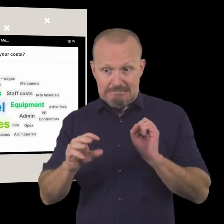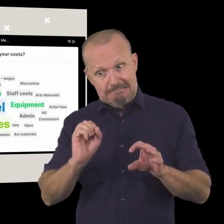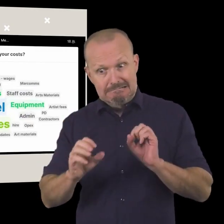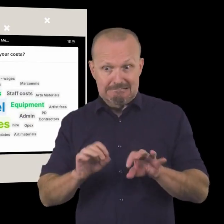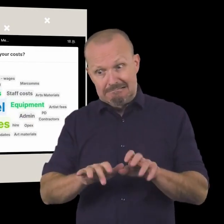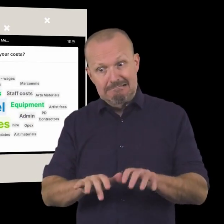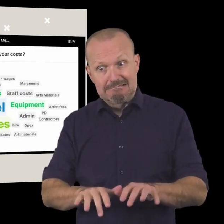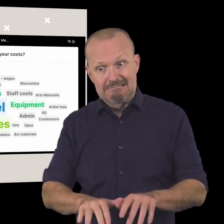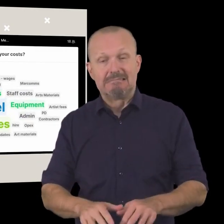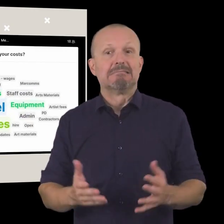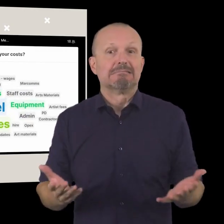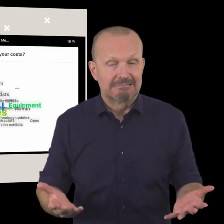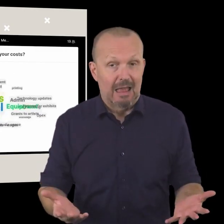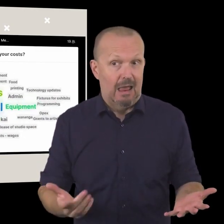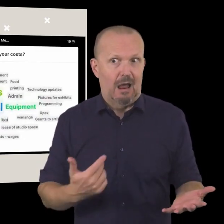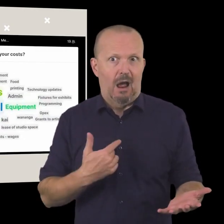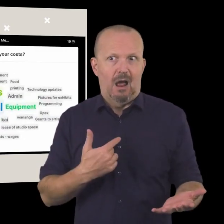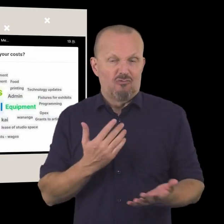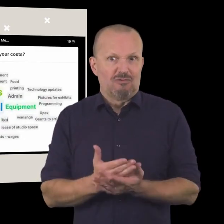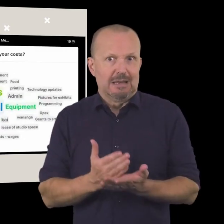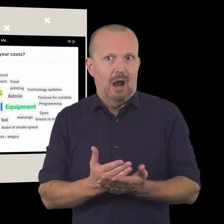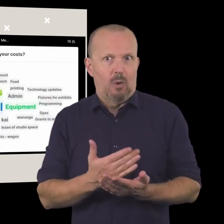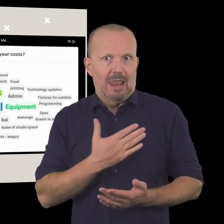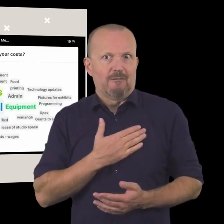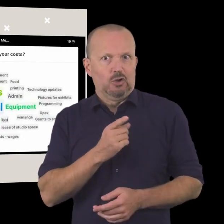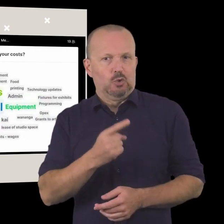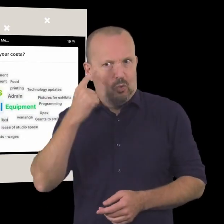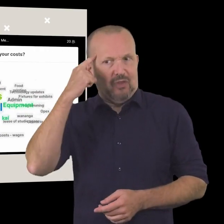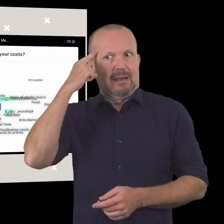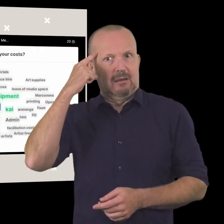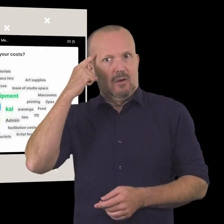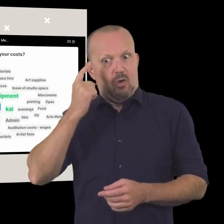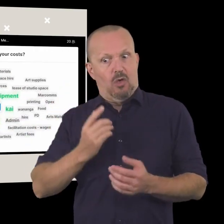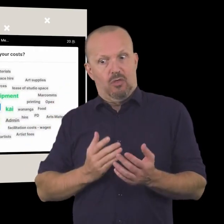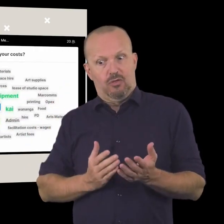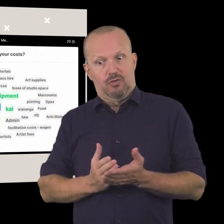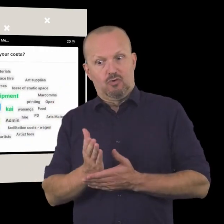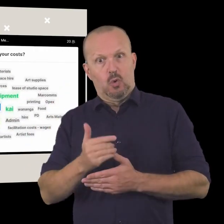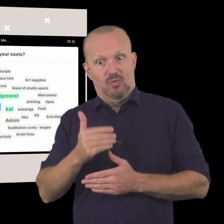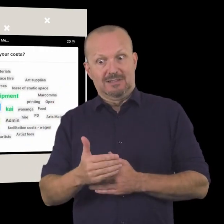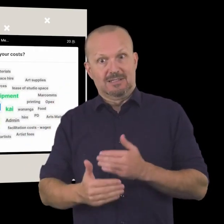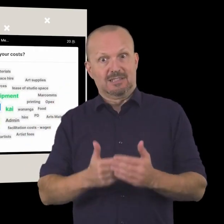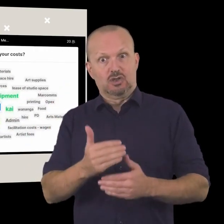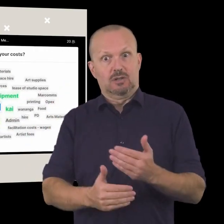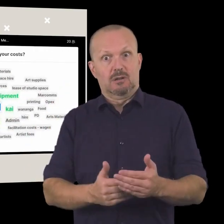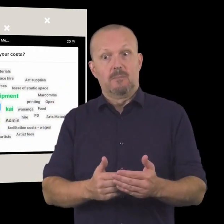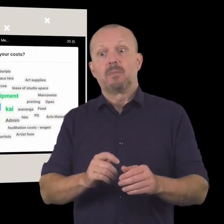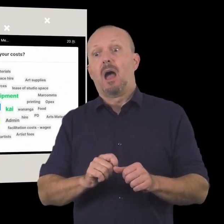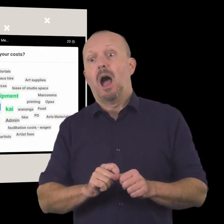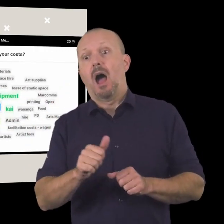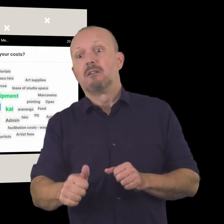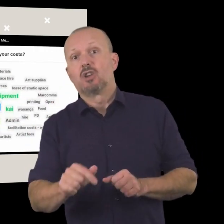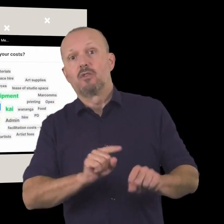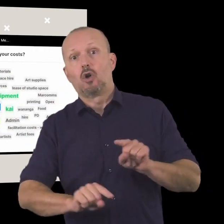question what do you spend your funds on uh and indeed i would love you to have that question top of mind as you go back uh